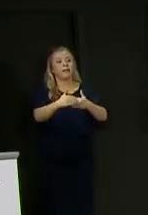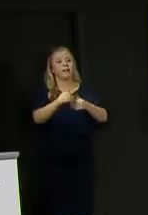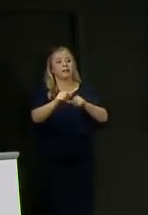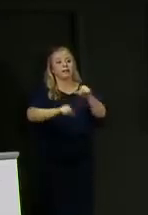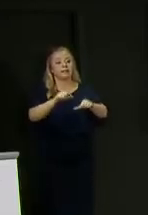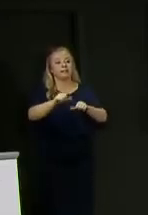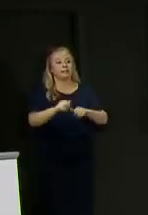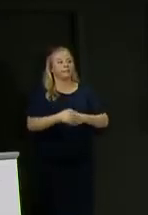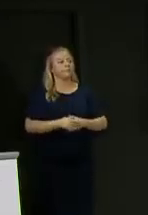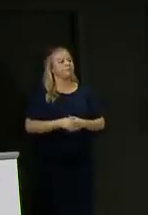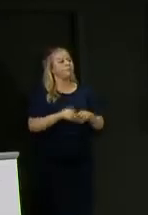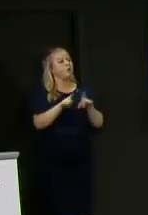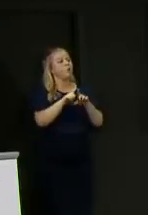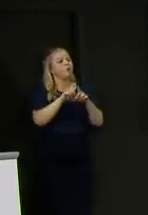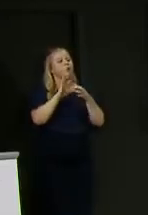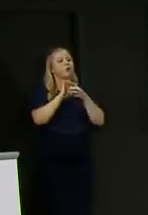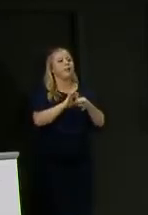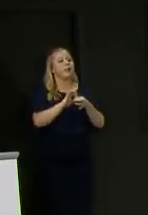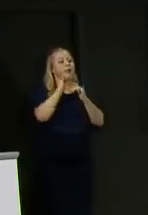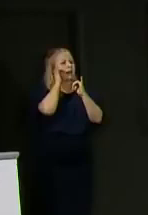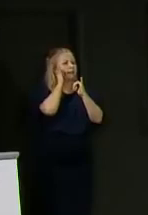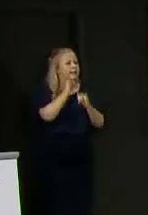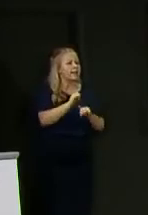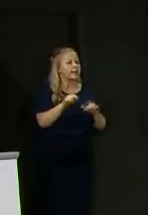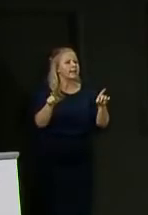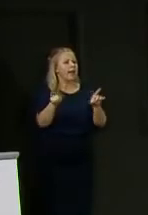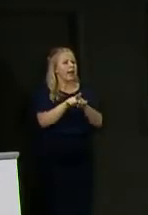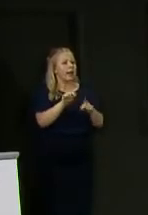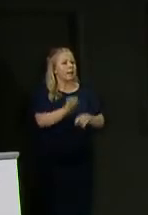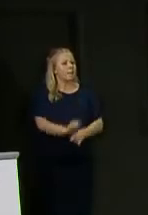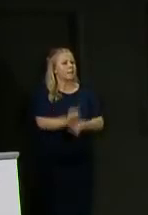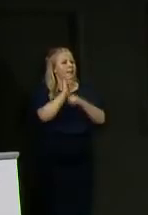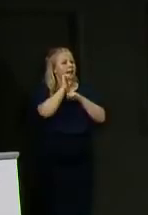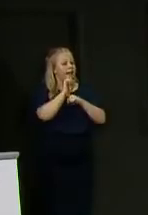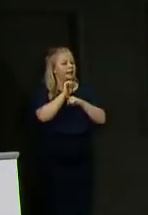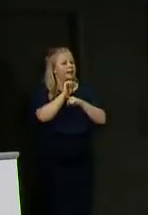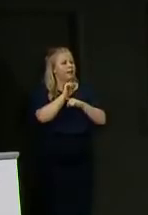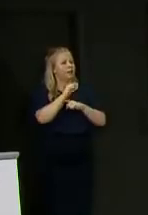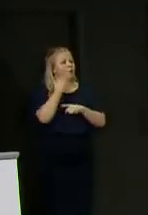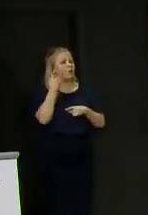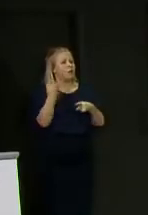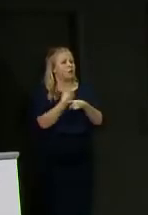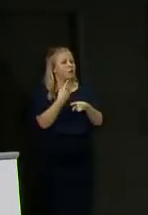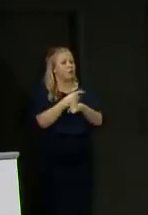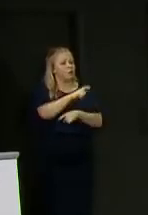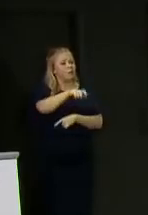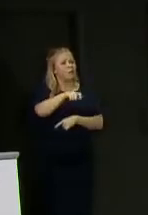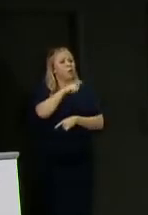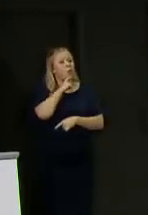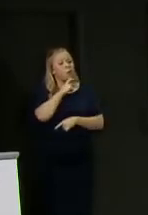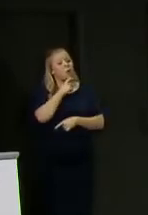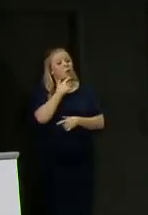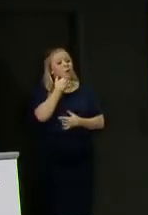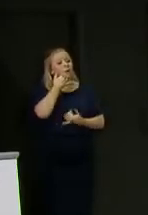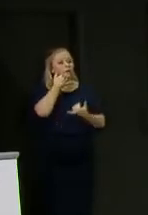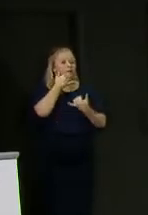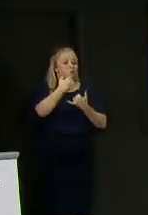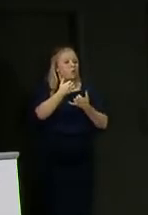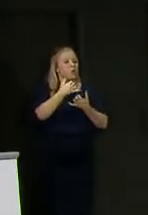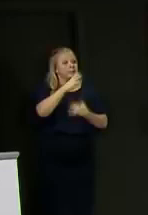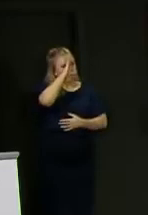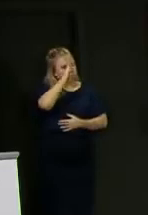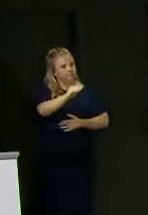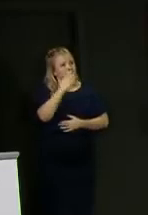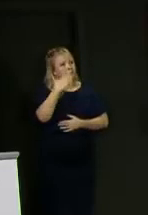also, if I may, on Test and Protect, where we talked about people who maybe get the phone call to say they've been in